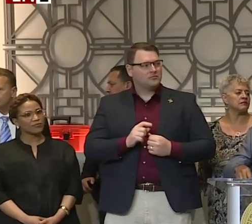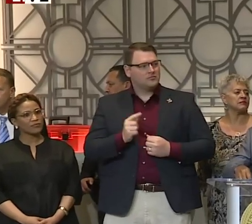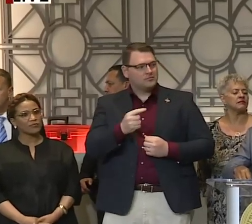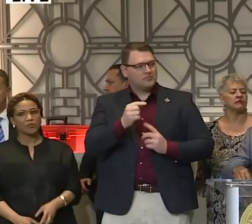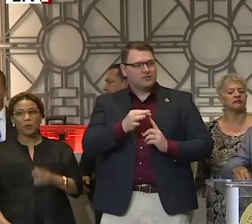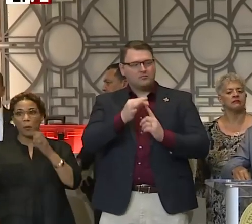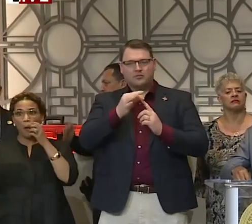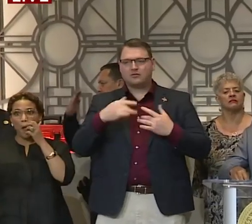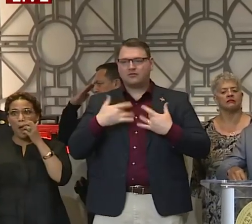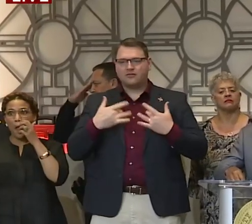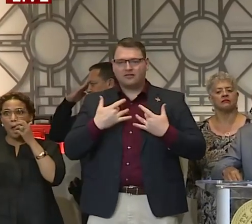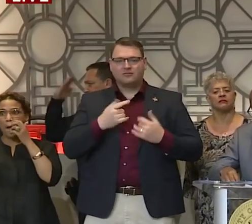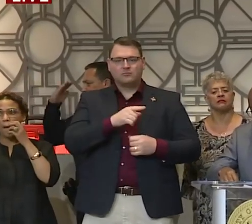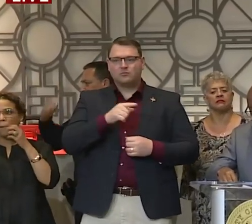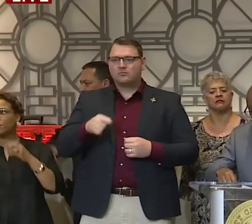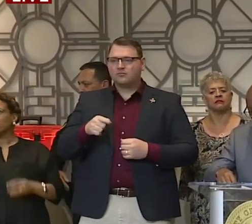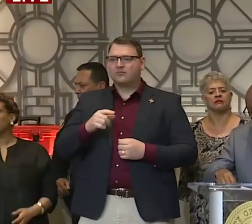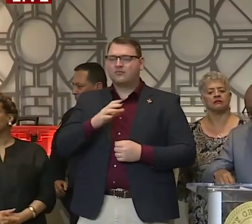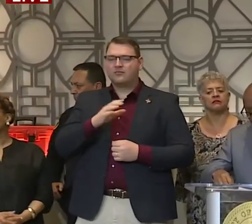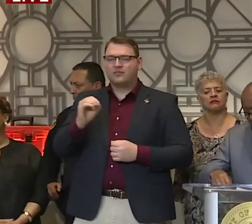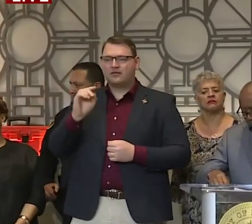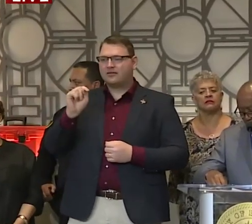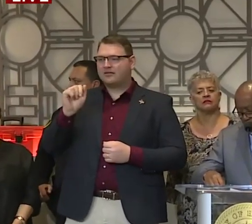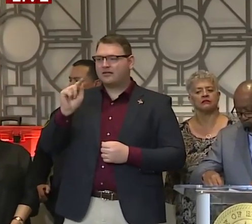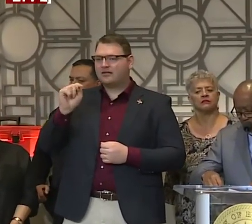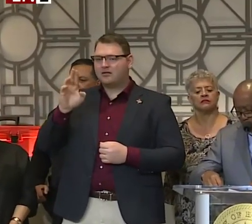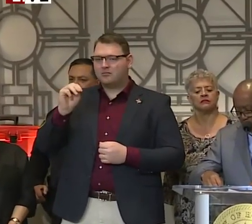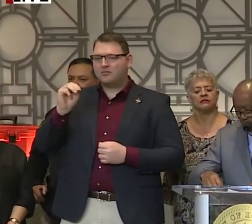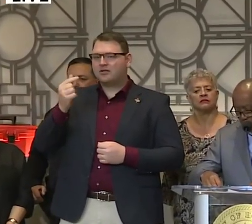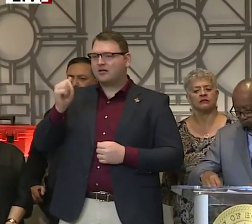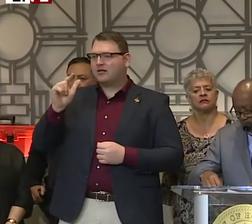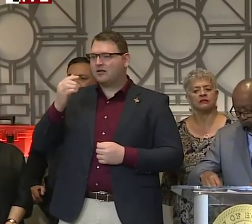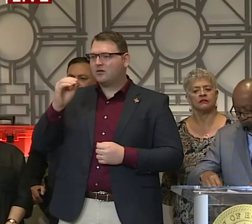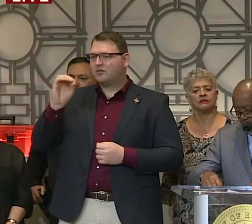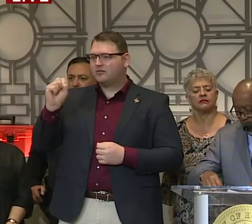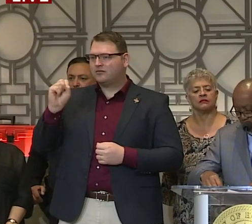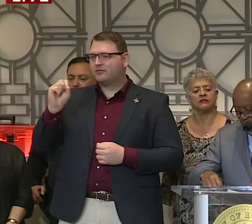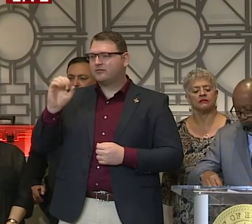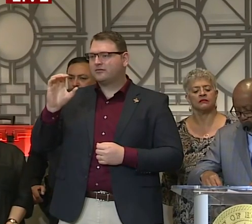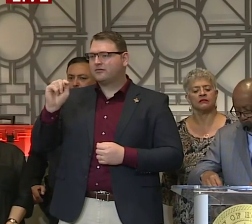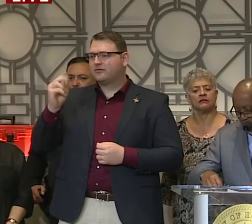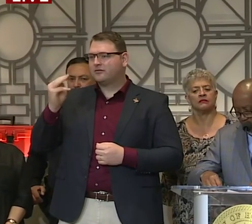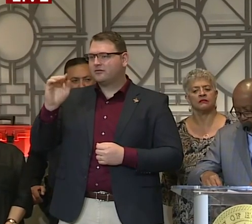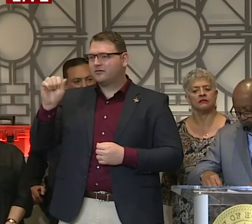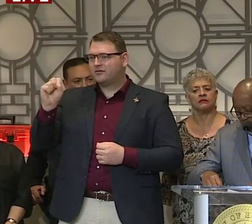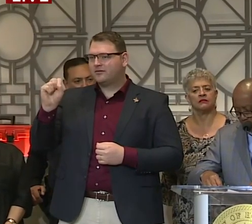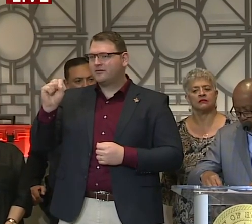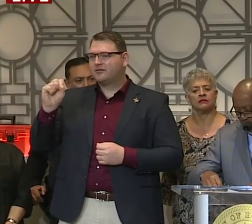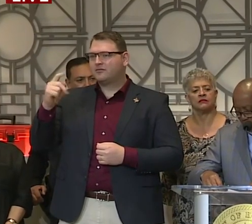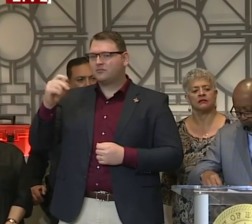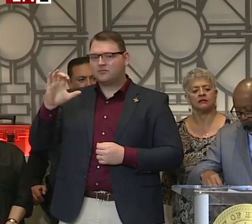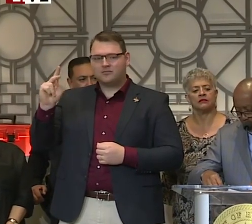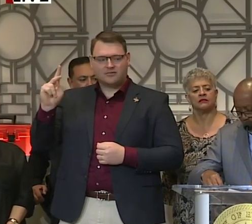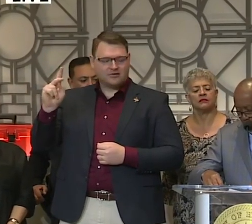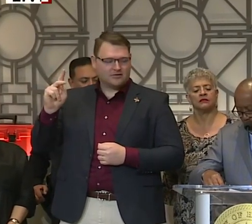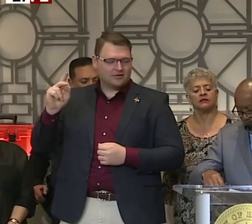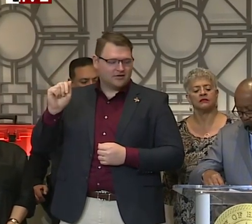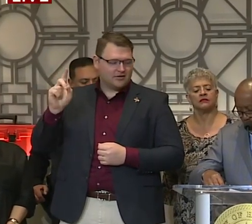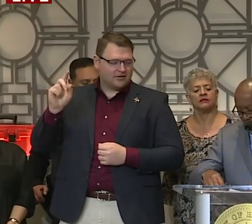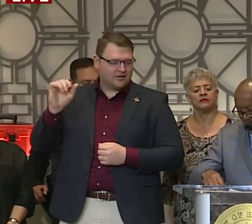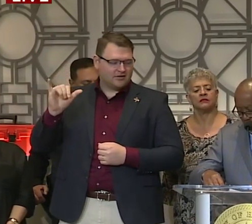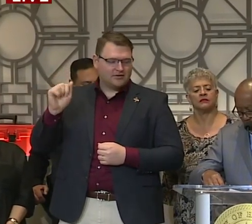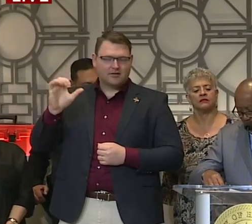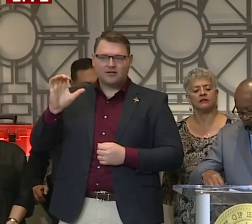Vice Mayor Pro Tem, Martha Castro Tatum, Council Member Robert Gallegos, Council Member Tiffany Thomas, Council Member Manny Peck, Council Member Abby Kamen,